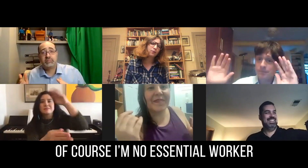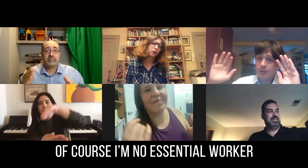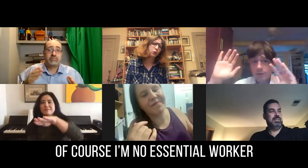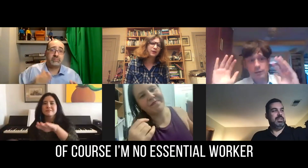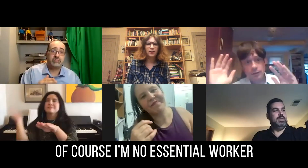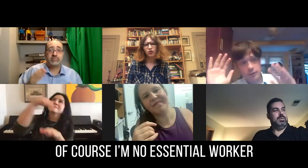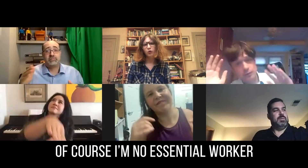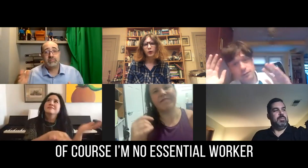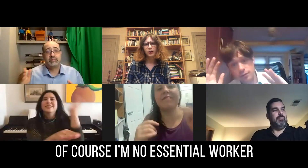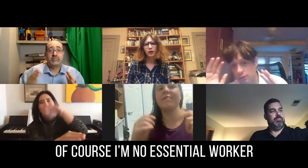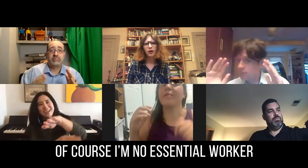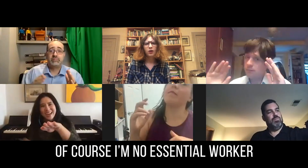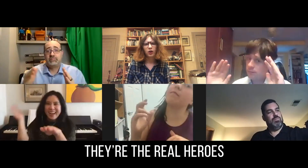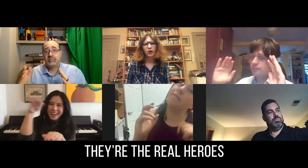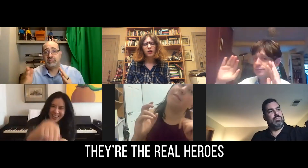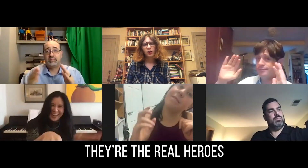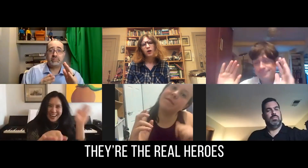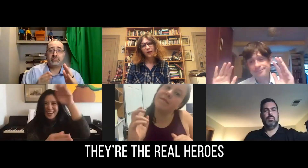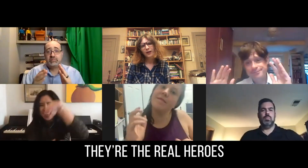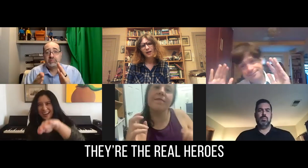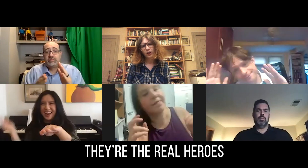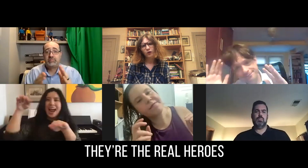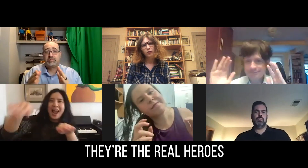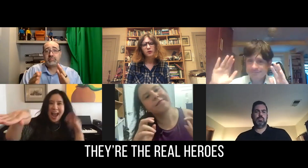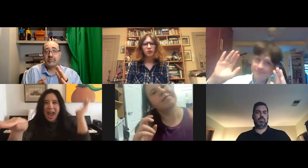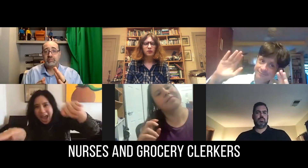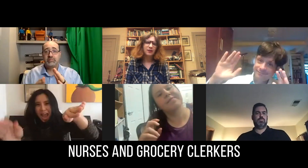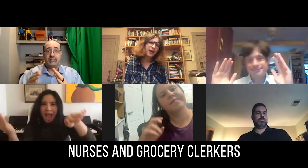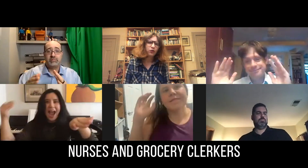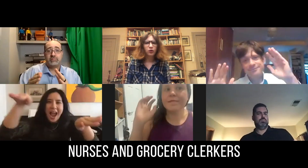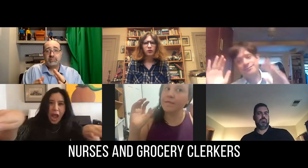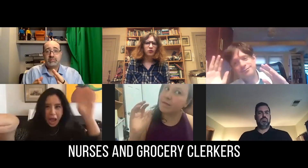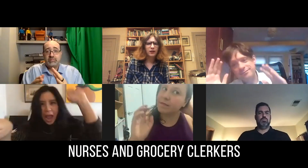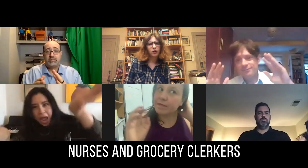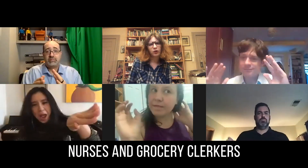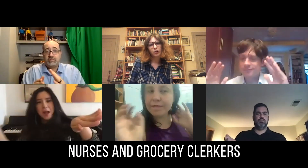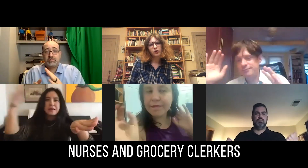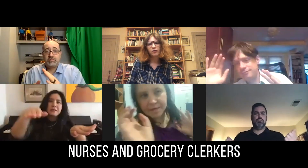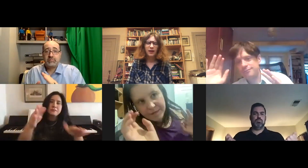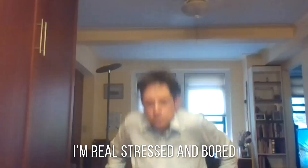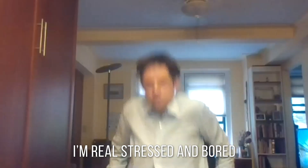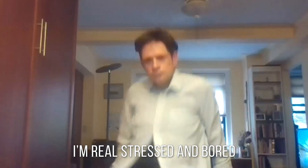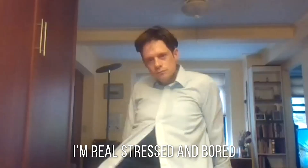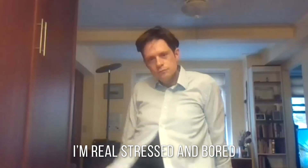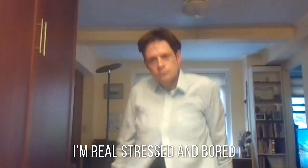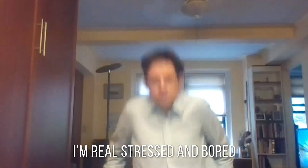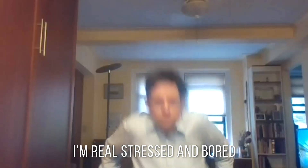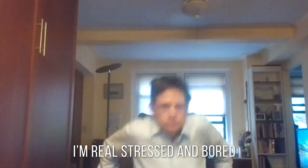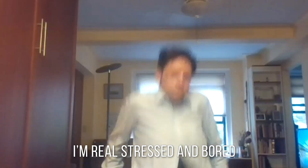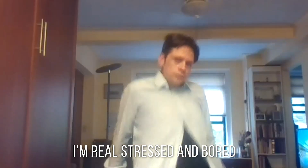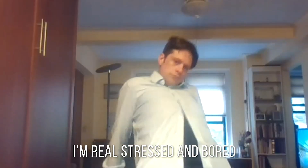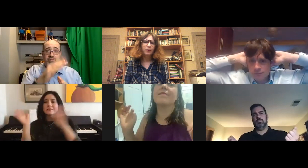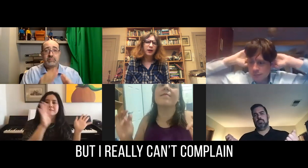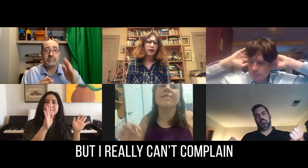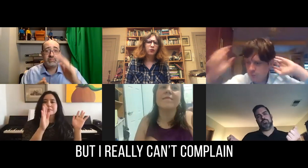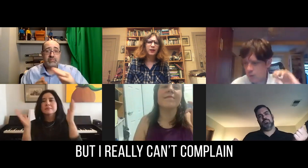of course I'm no essential worker. They're the real heroes. Nurses and grocery clerkers. I'm real stressed